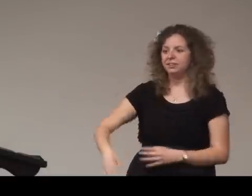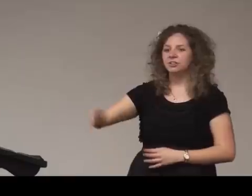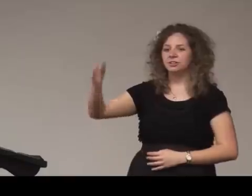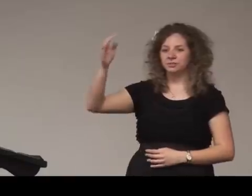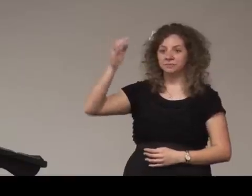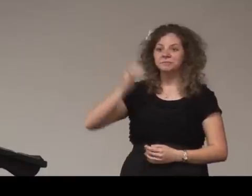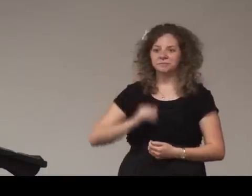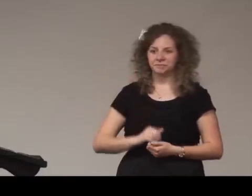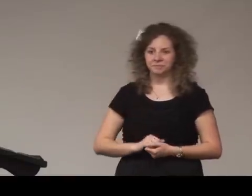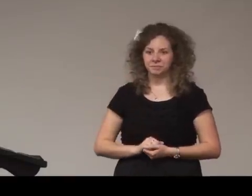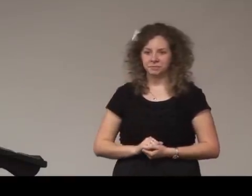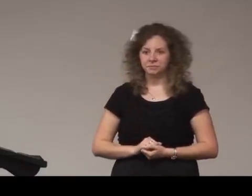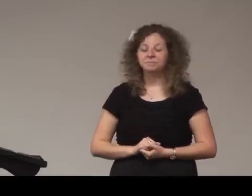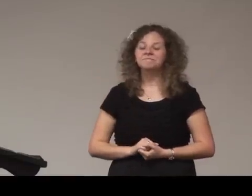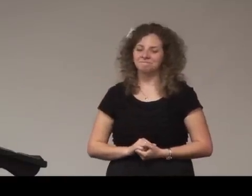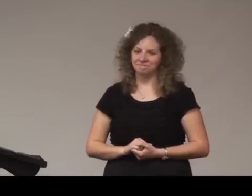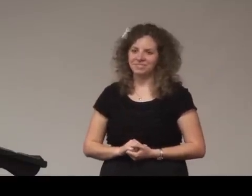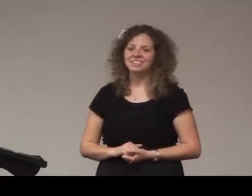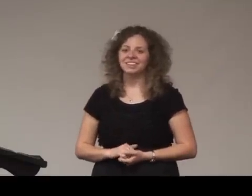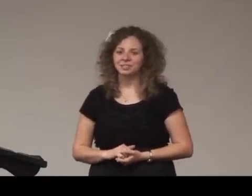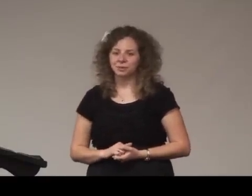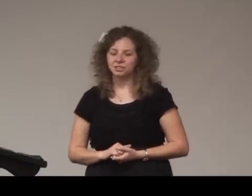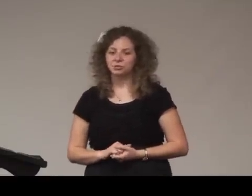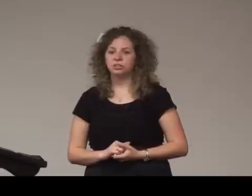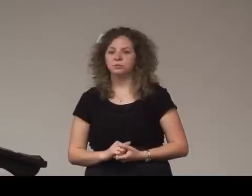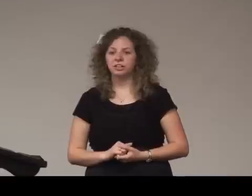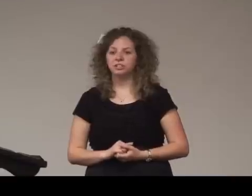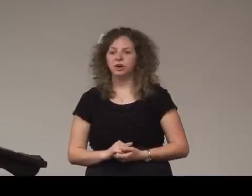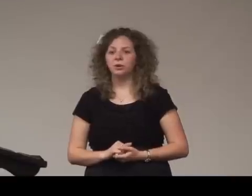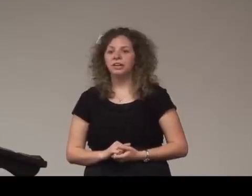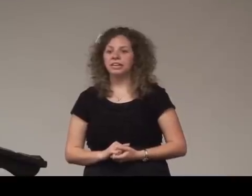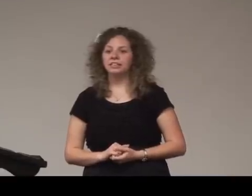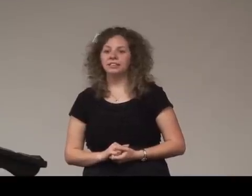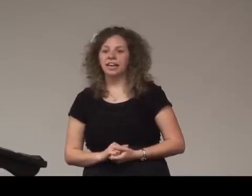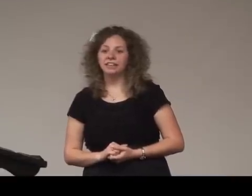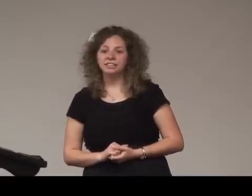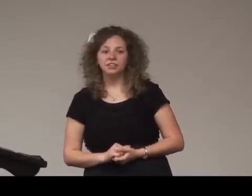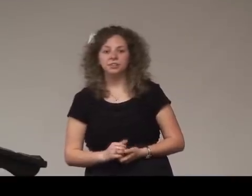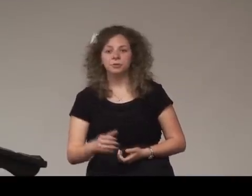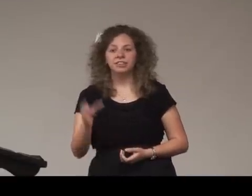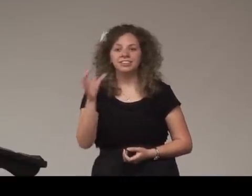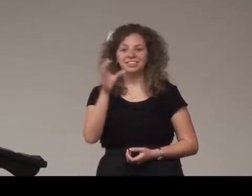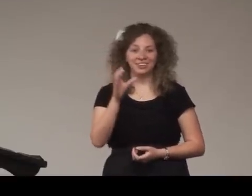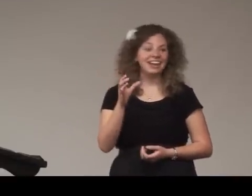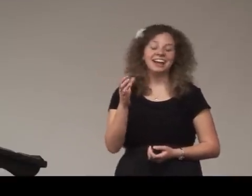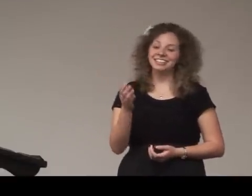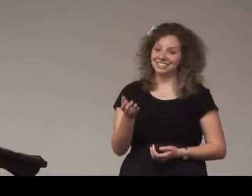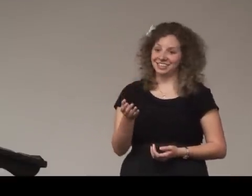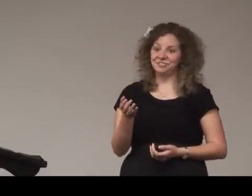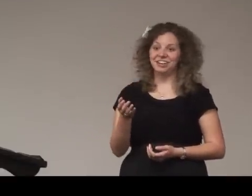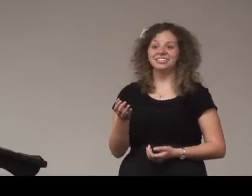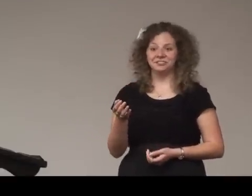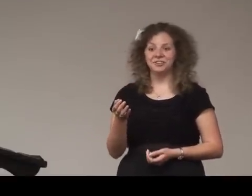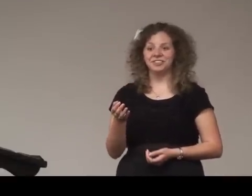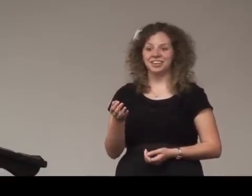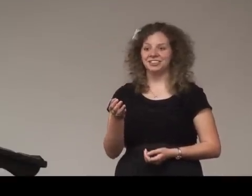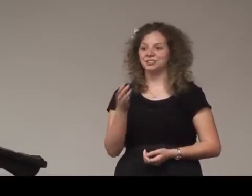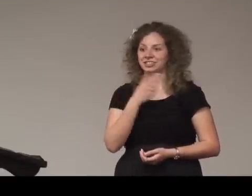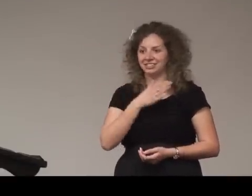that's the way it's going to work so in ASL then the way that they do it yeah it's different it's different than just